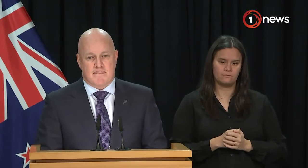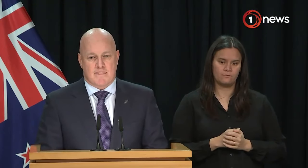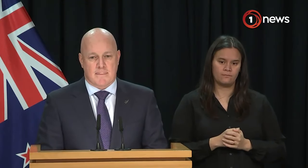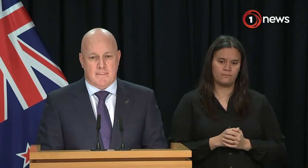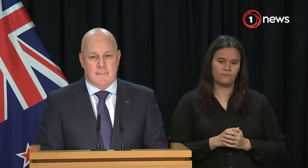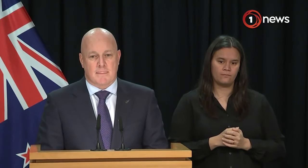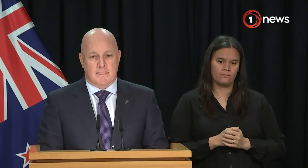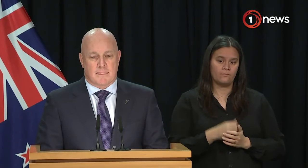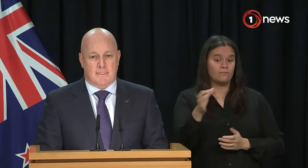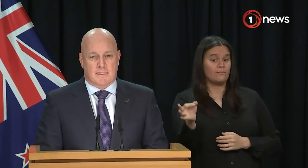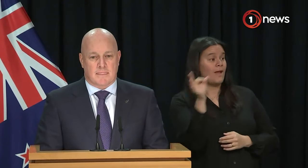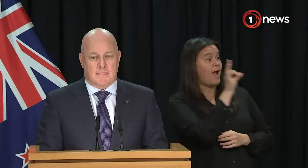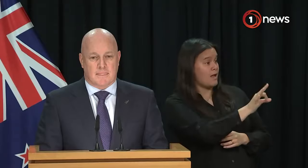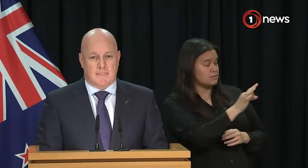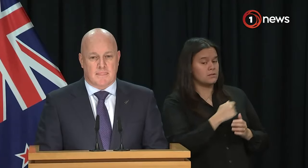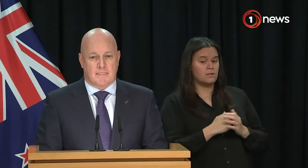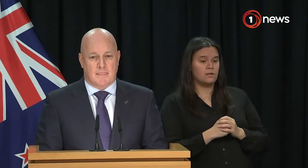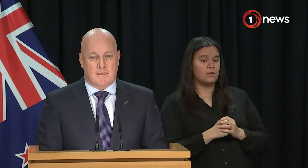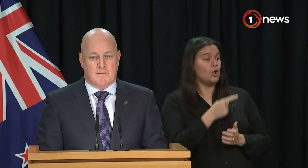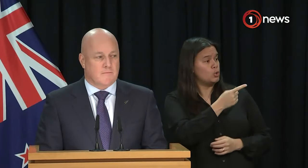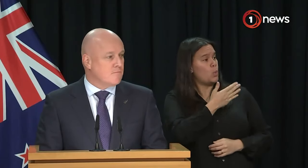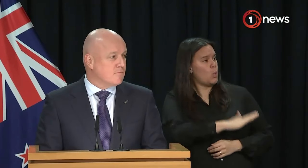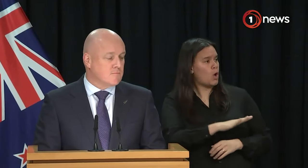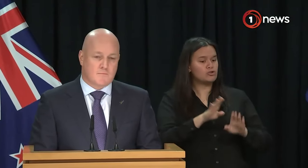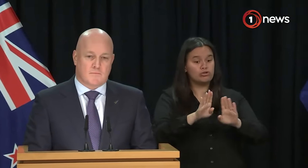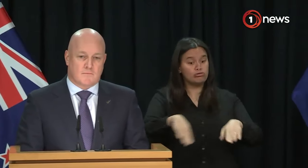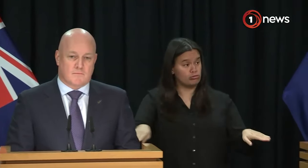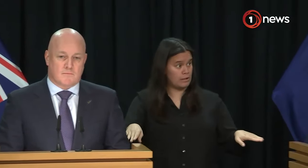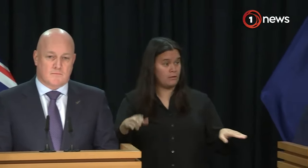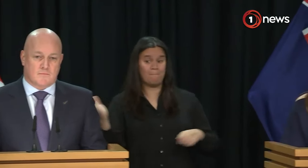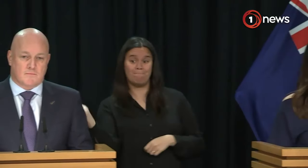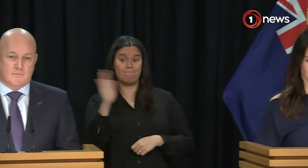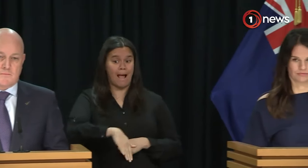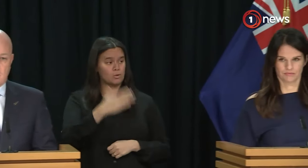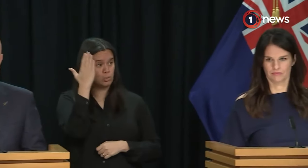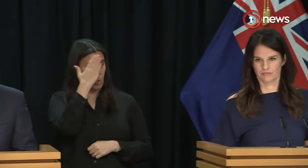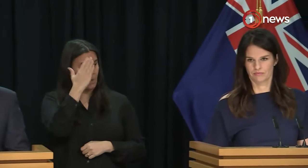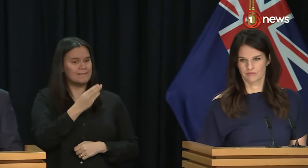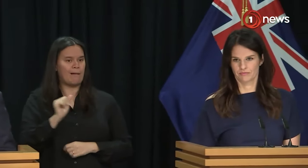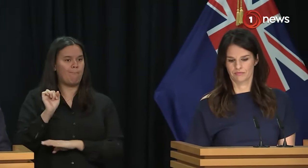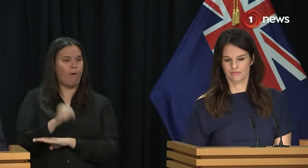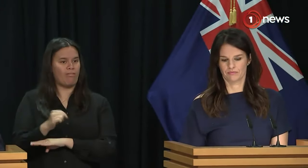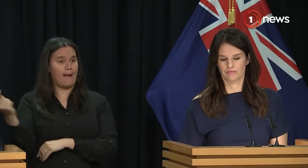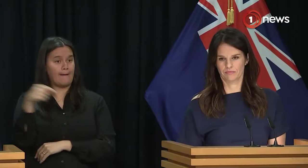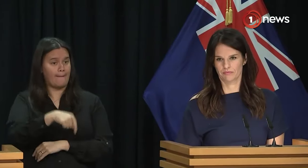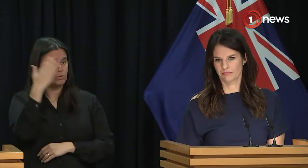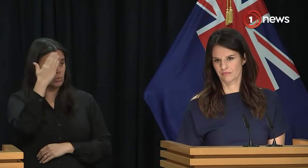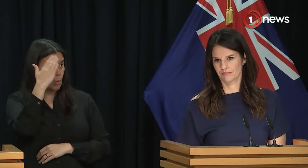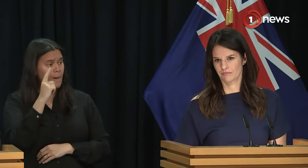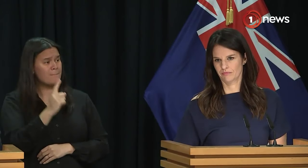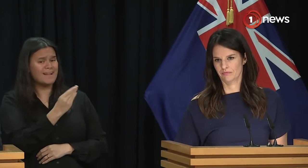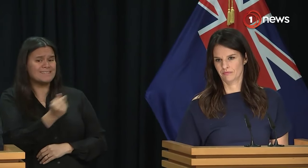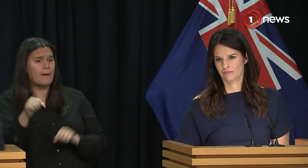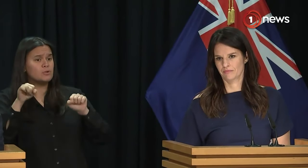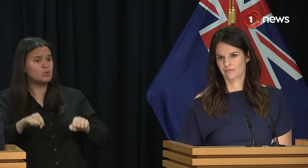uh, what curriculum, education, getting tamariki rangatahi back into the classroom, what do you say to those rangatahi who came a couple of weeks ago